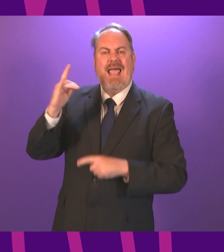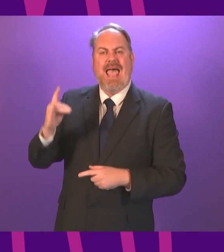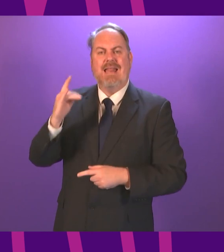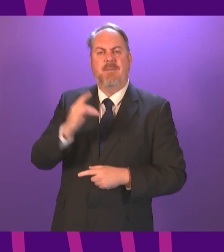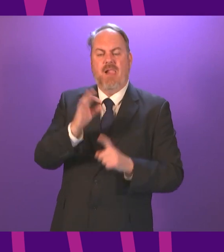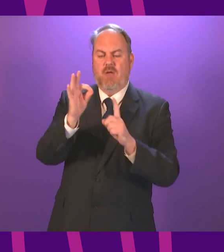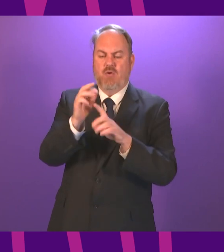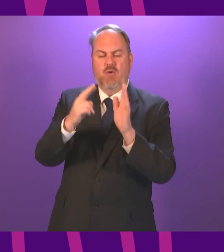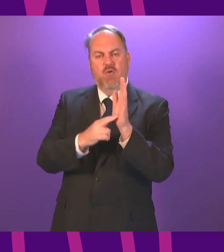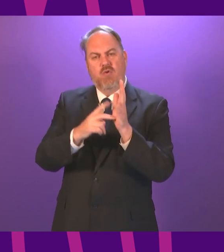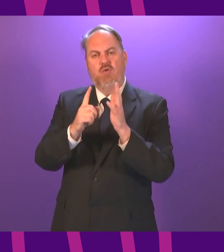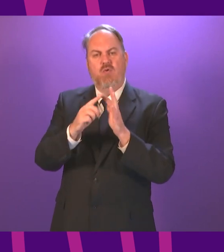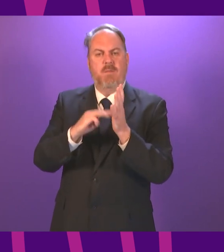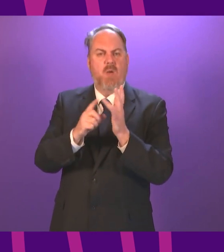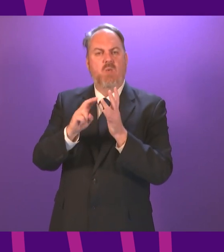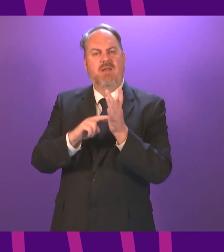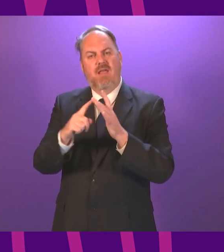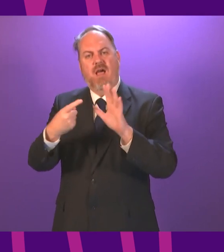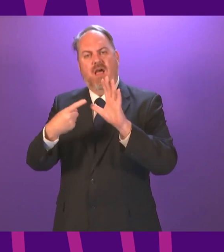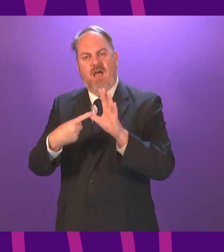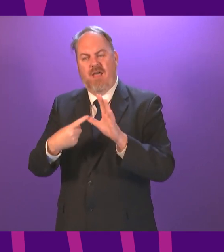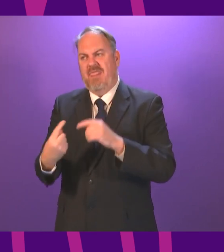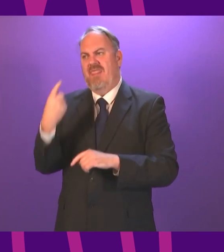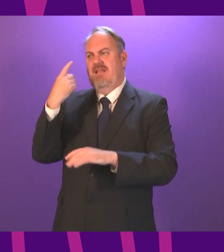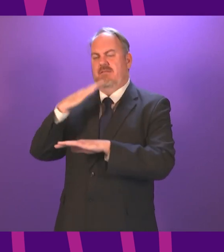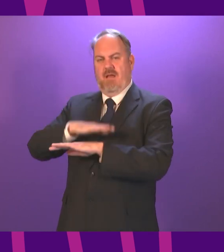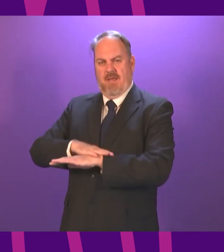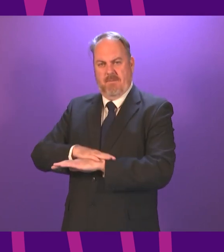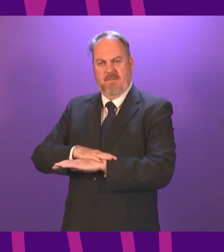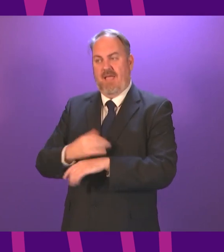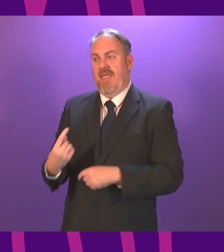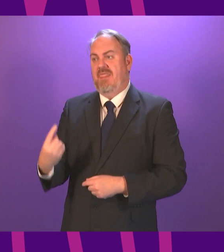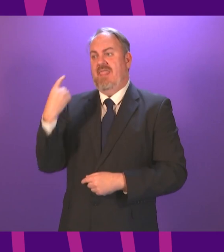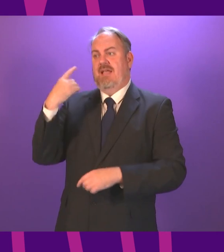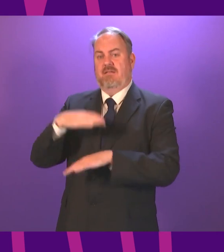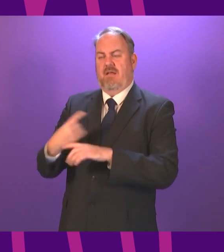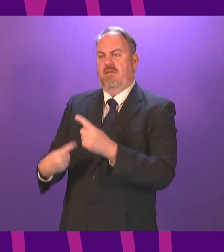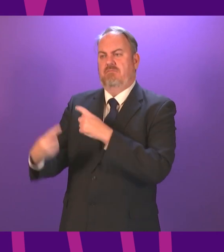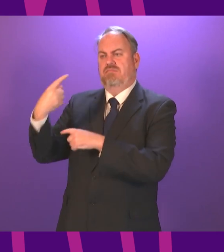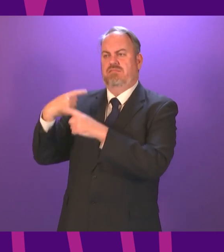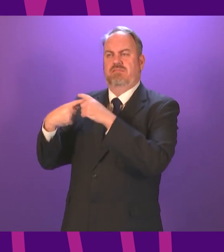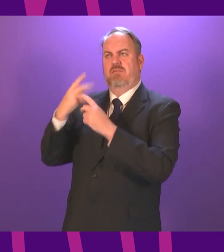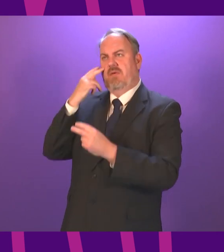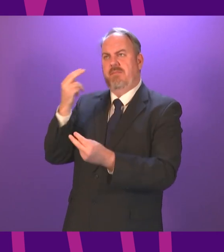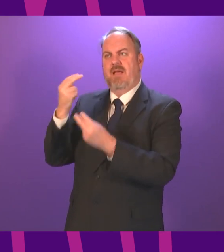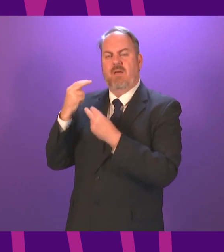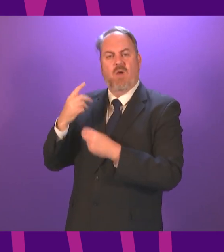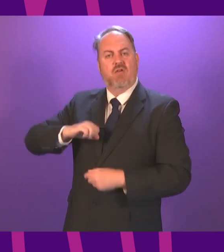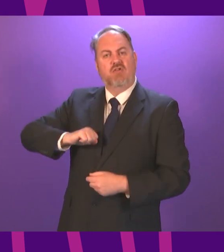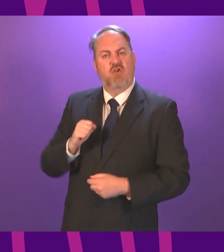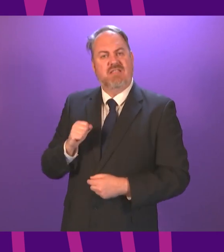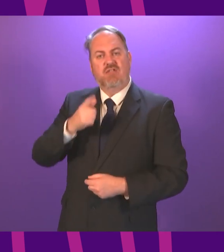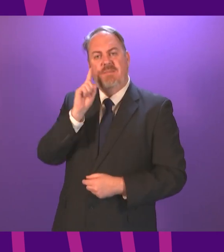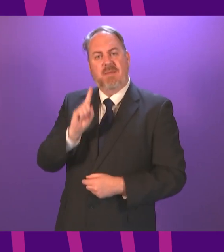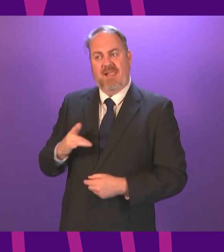all seemed so far away and in this chamber, in those early days, the principal concern that we had as members were those Scots who were in that